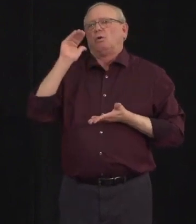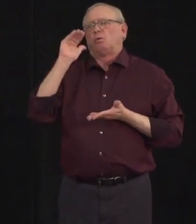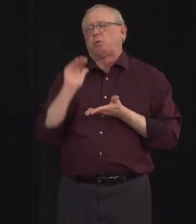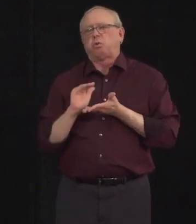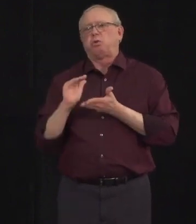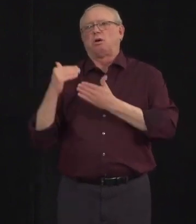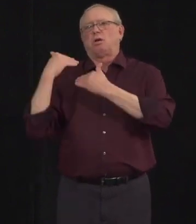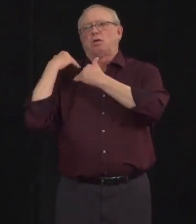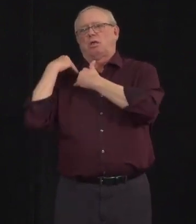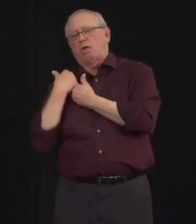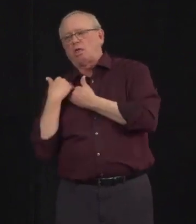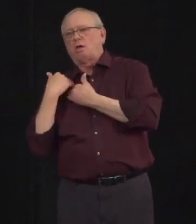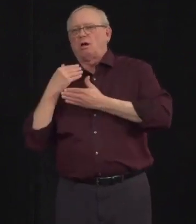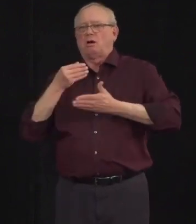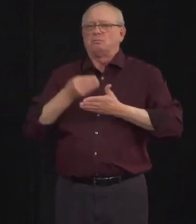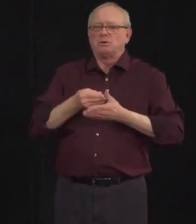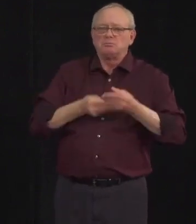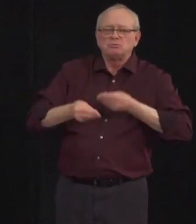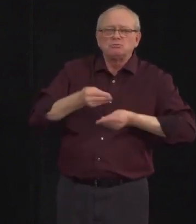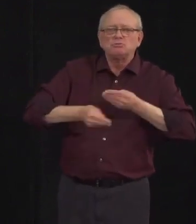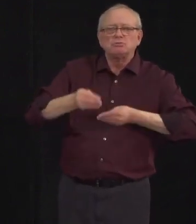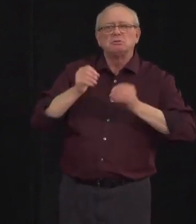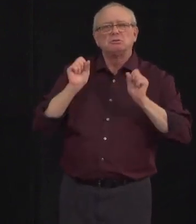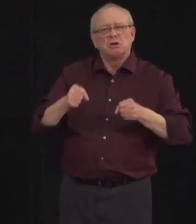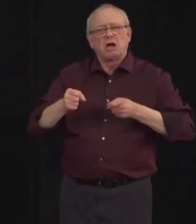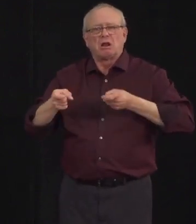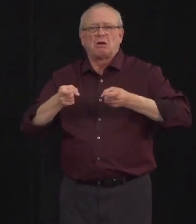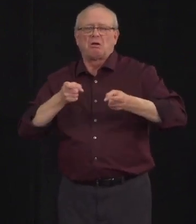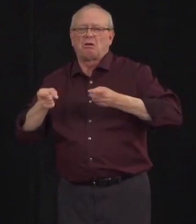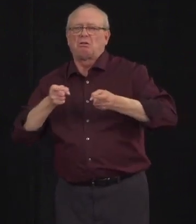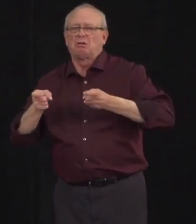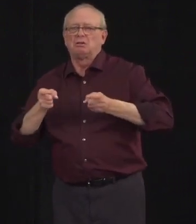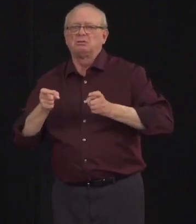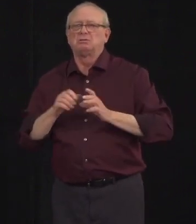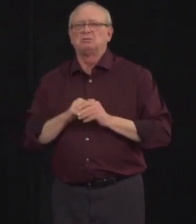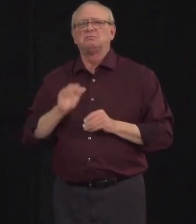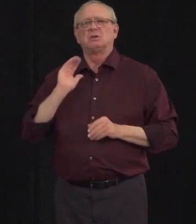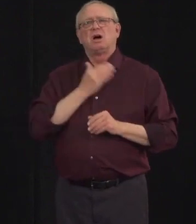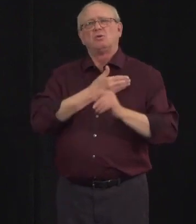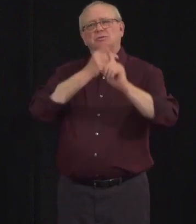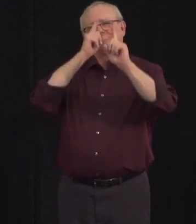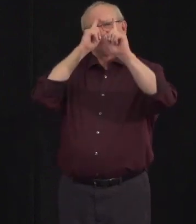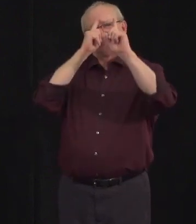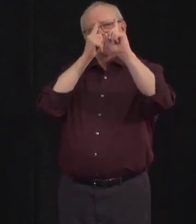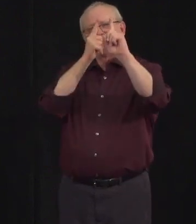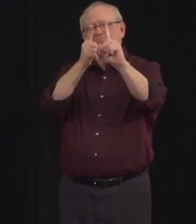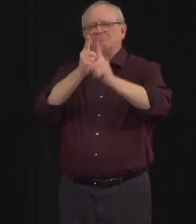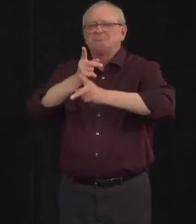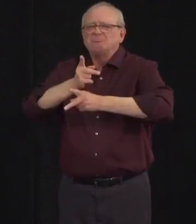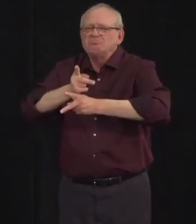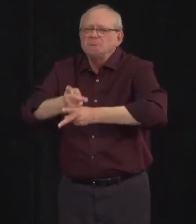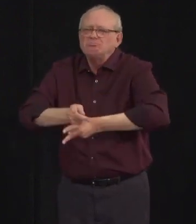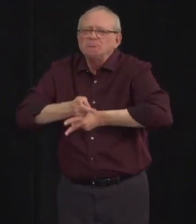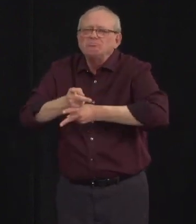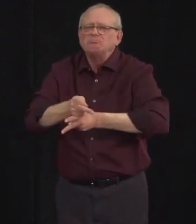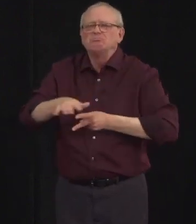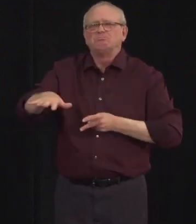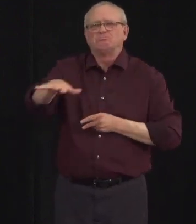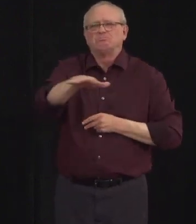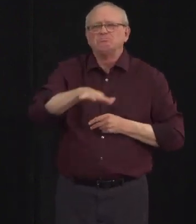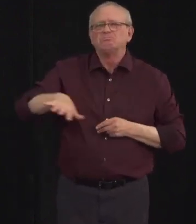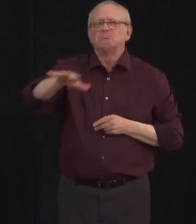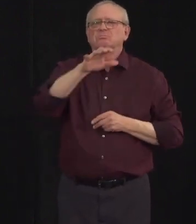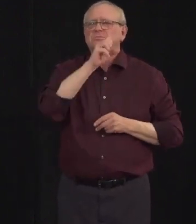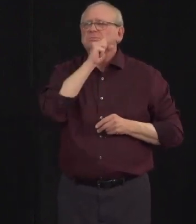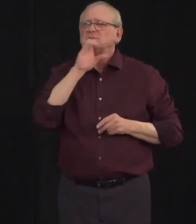pandemic. As operators, are responsible for caring for seniors, the most vulnerable demographic of people who are most susceptible to